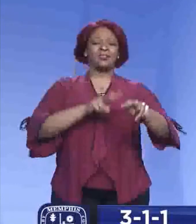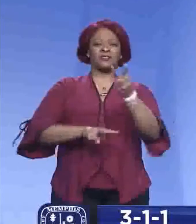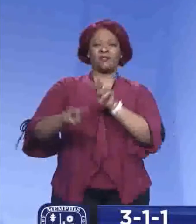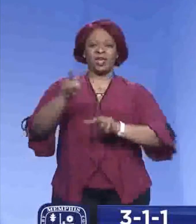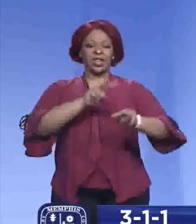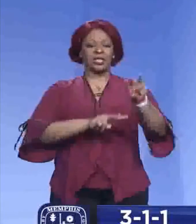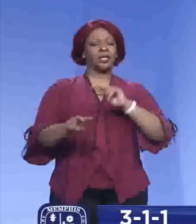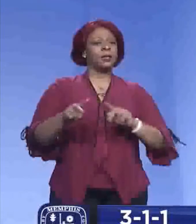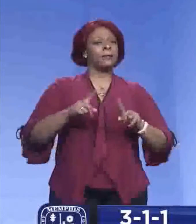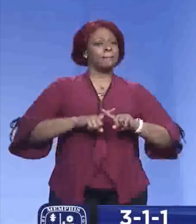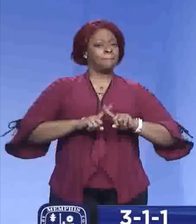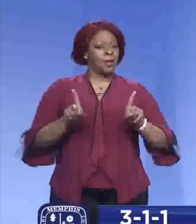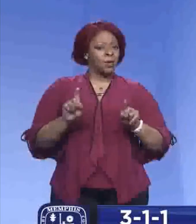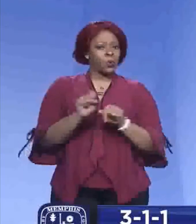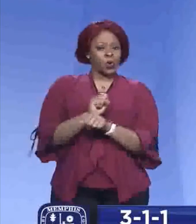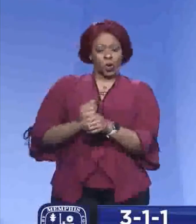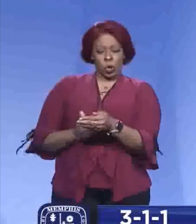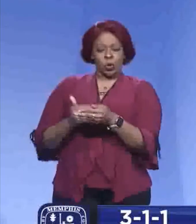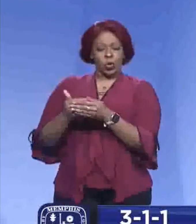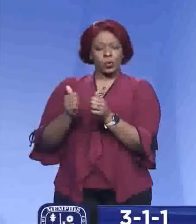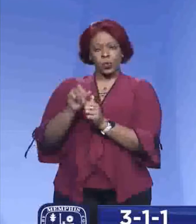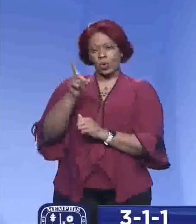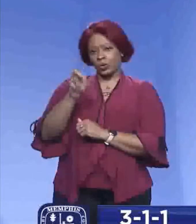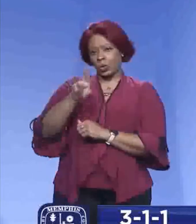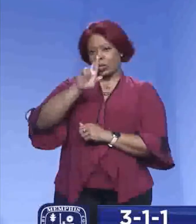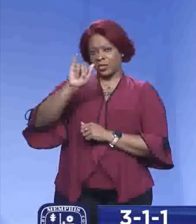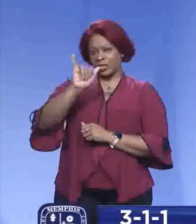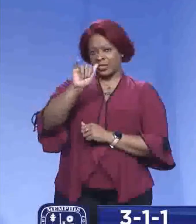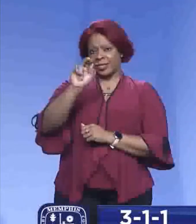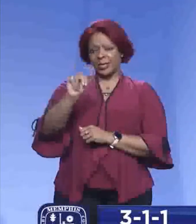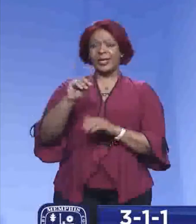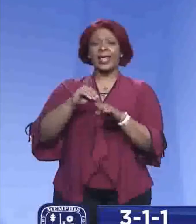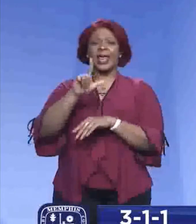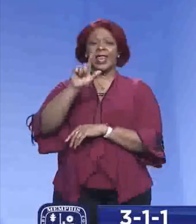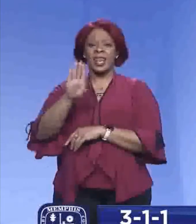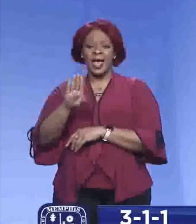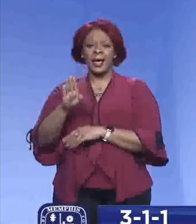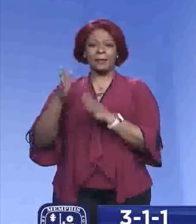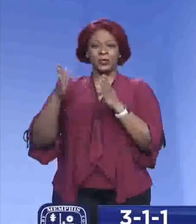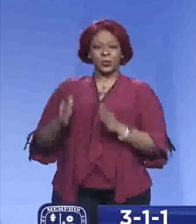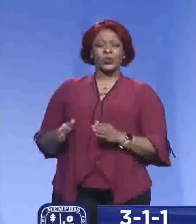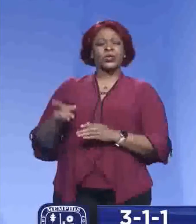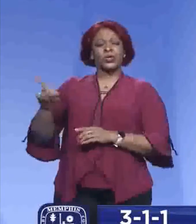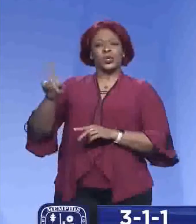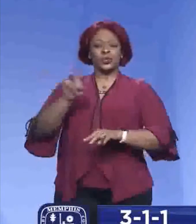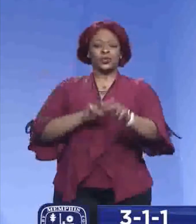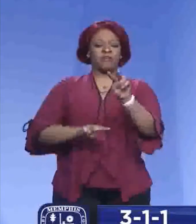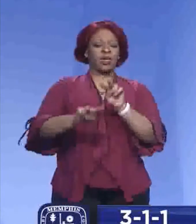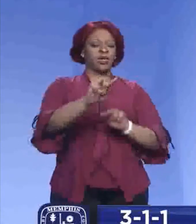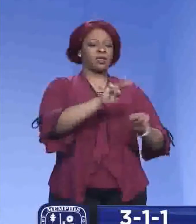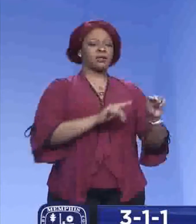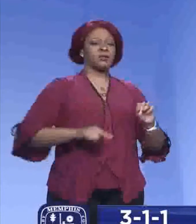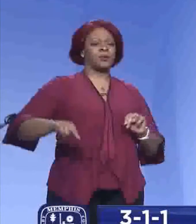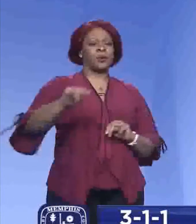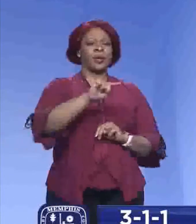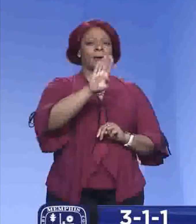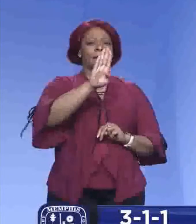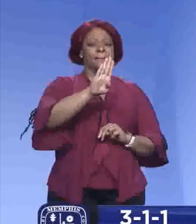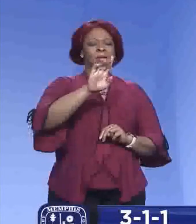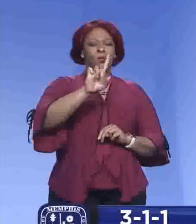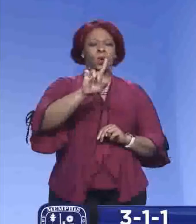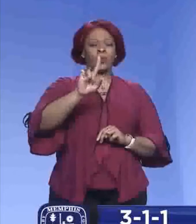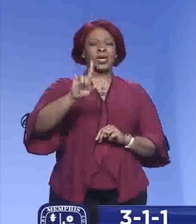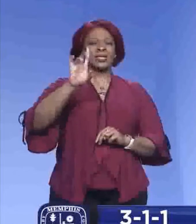but we're also working closely with Dr. Jane in the laboratories to do surveillance around the B.1.1